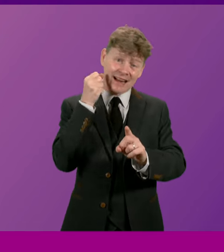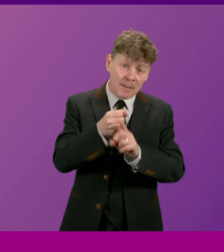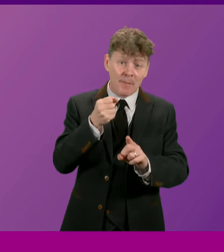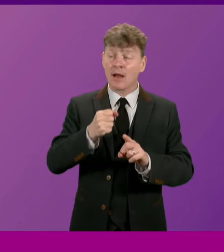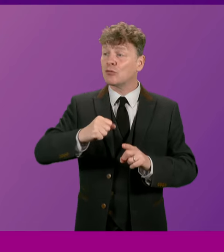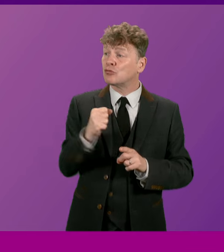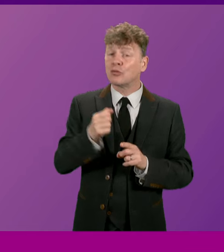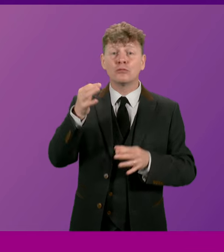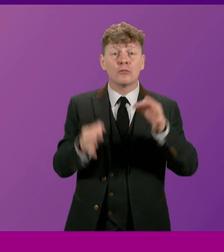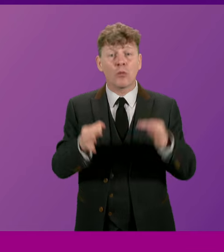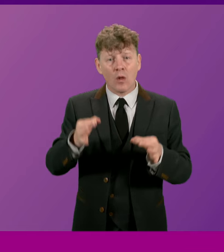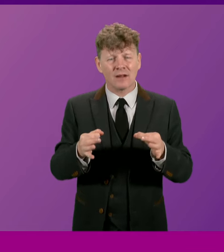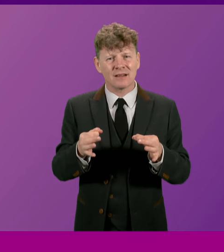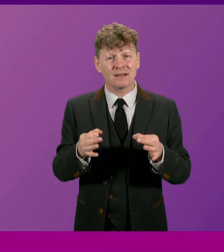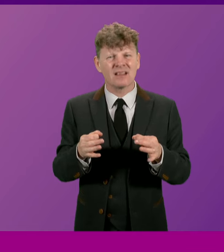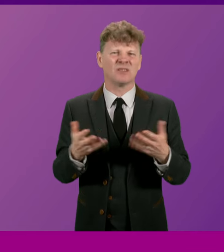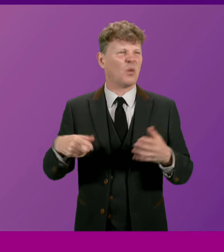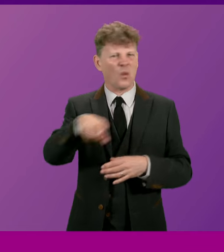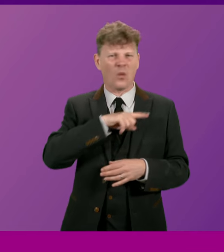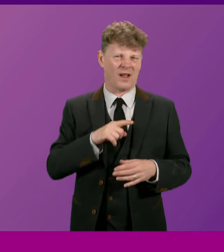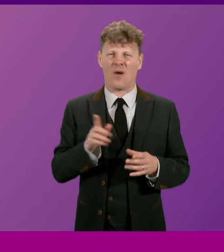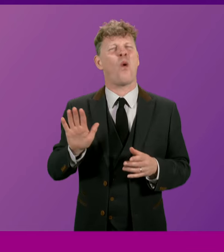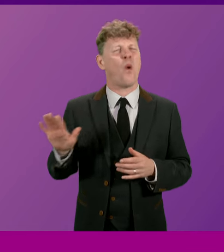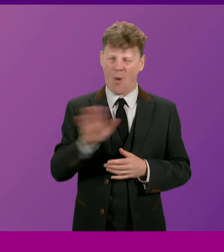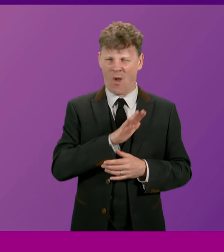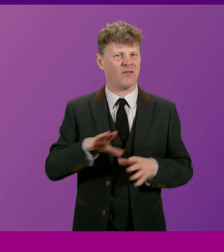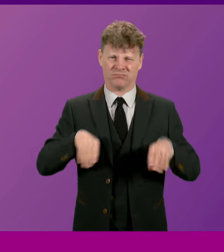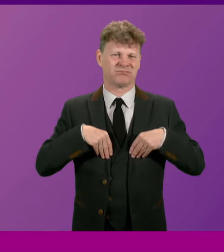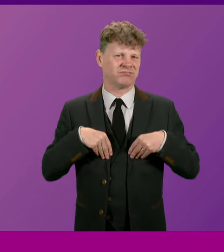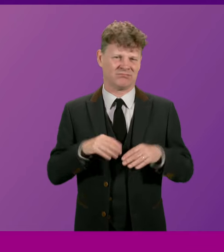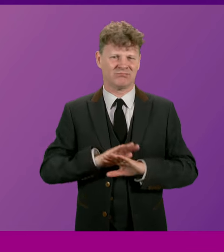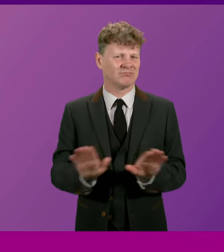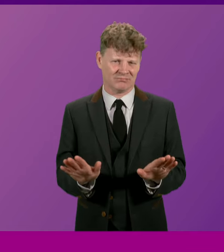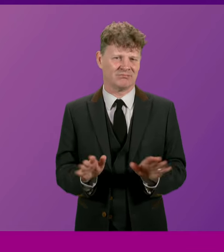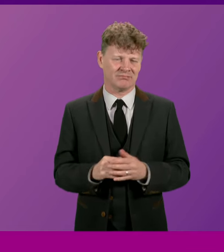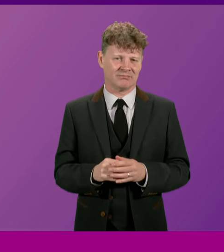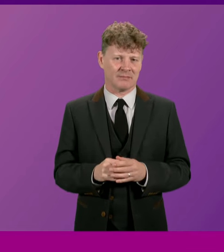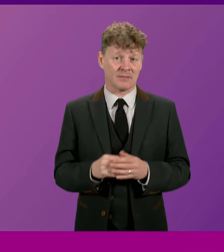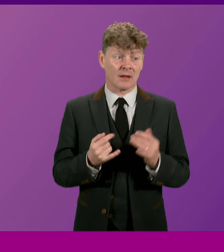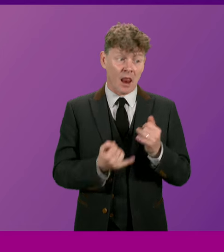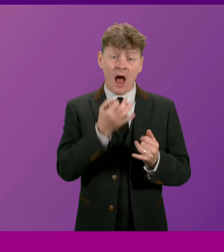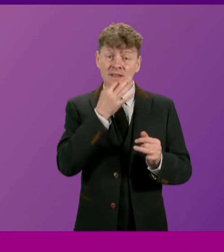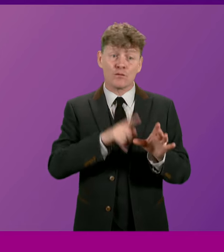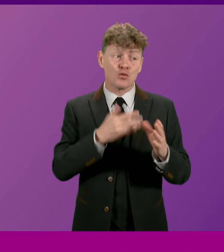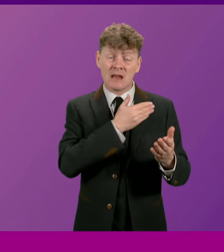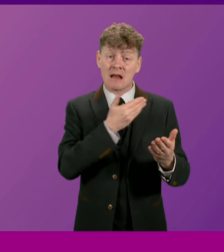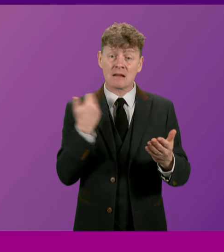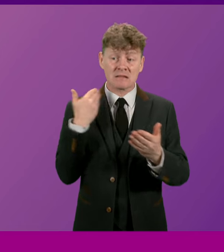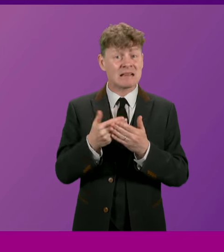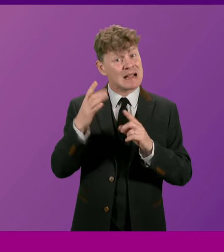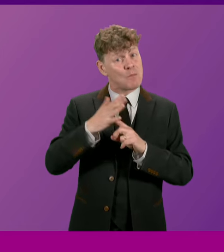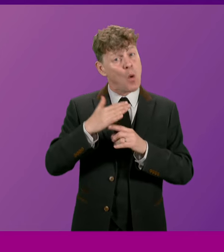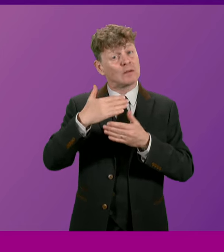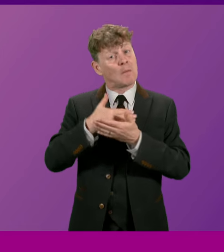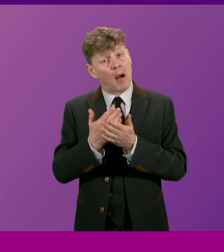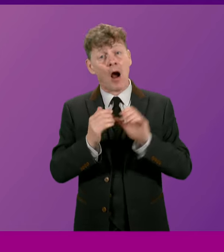politics, that's something we can all acknowledge. The events of the last few years are an important part of his story, but they